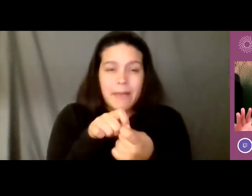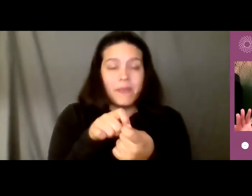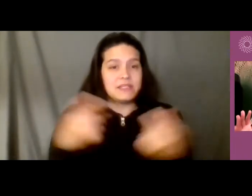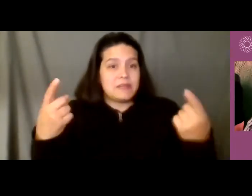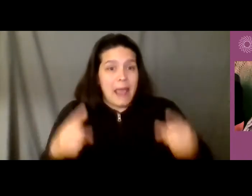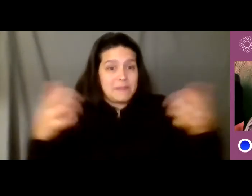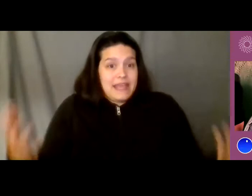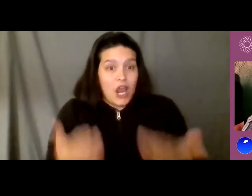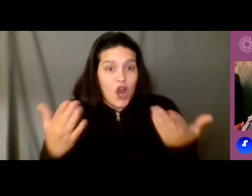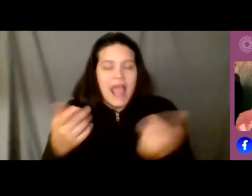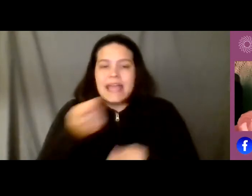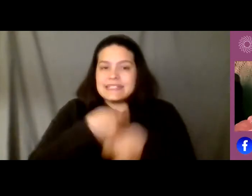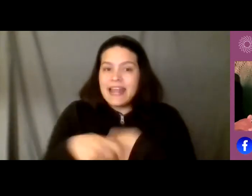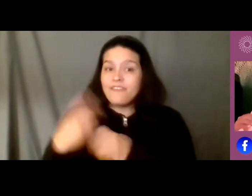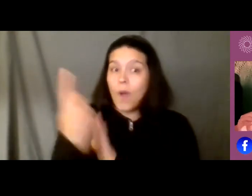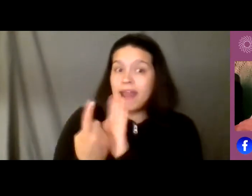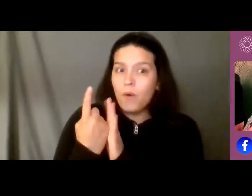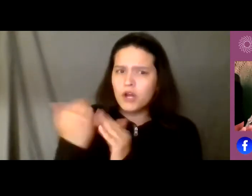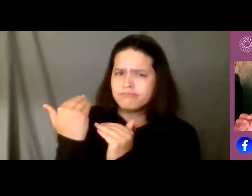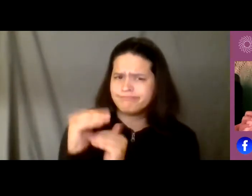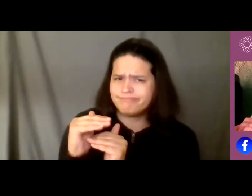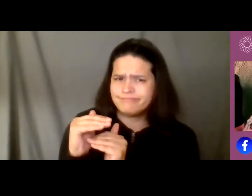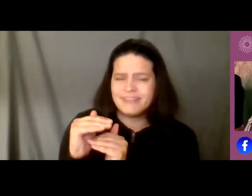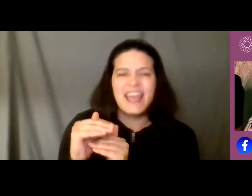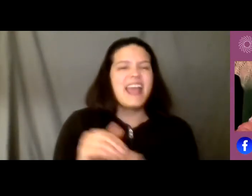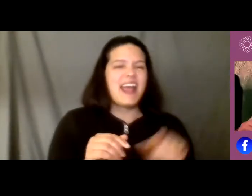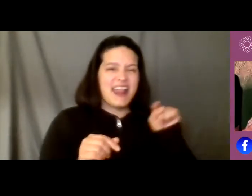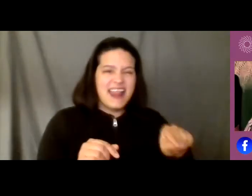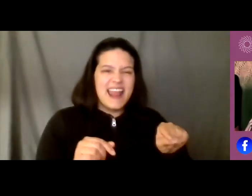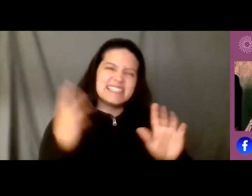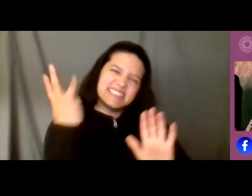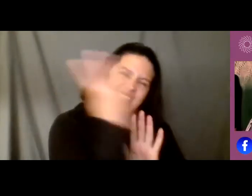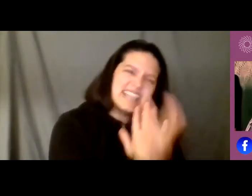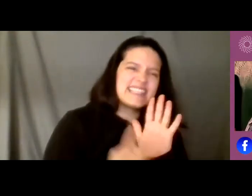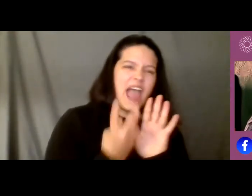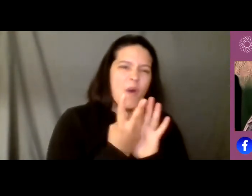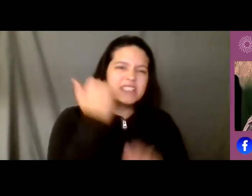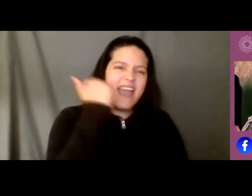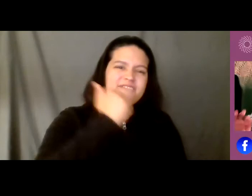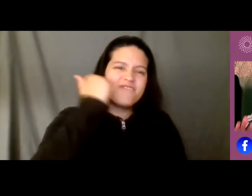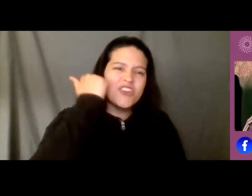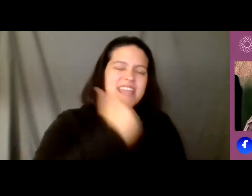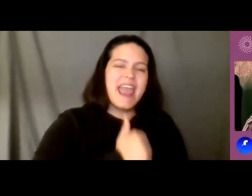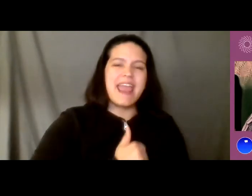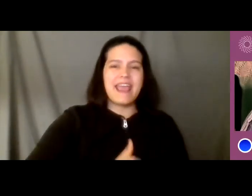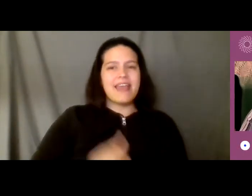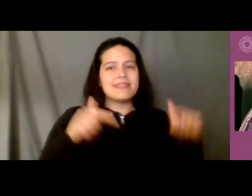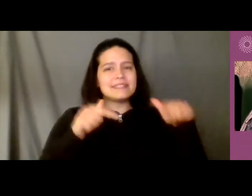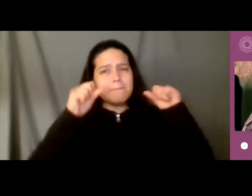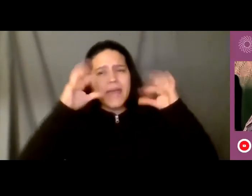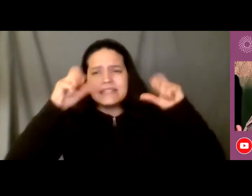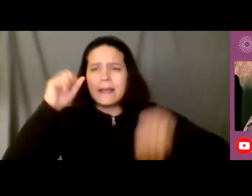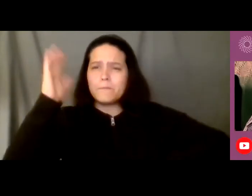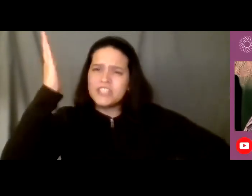every day of these hip hop extraordinary presenters that will be that will